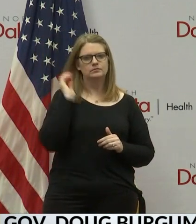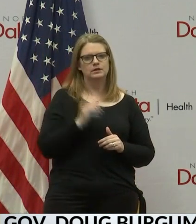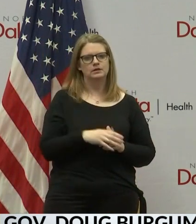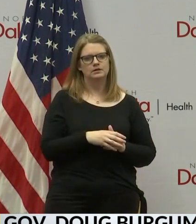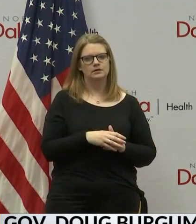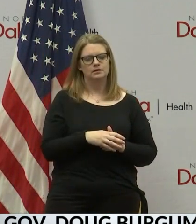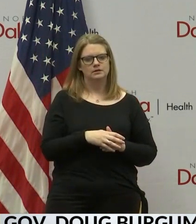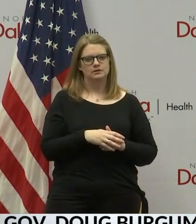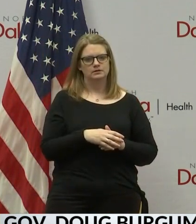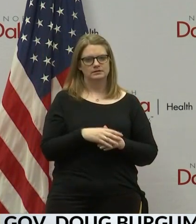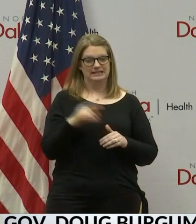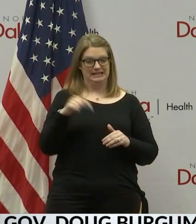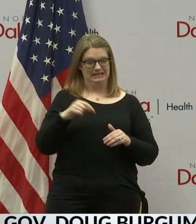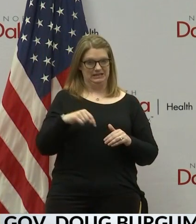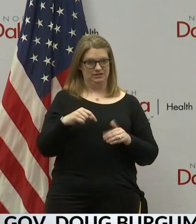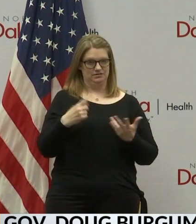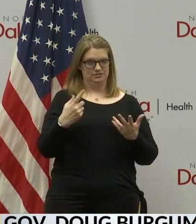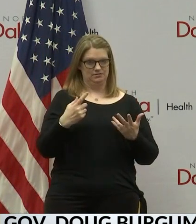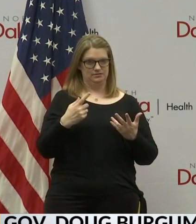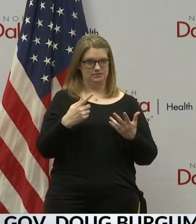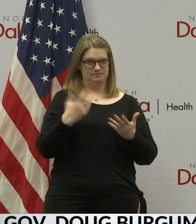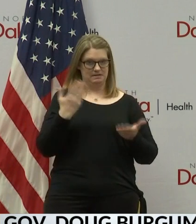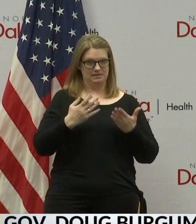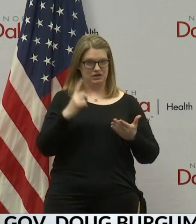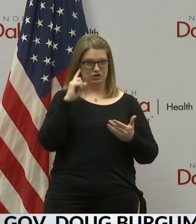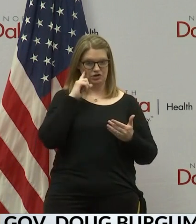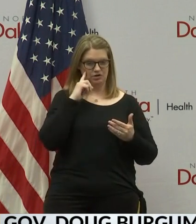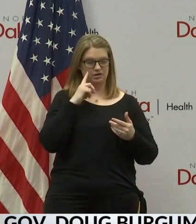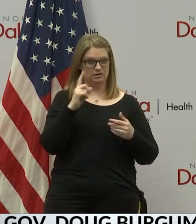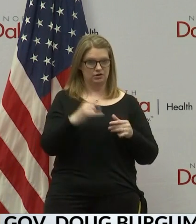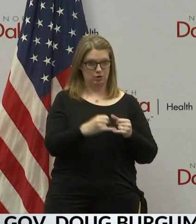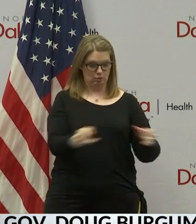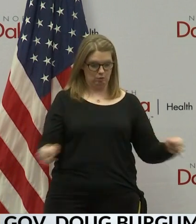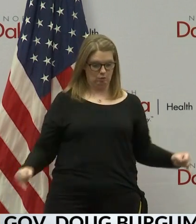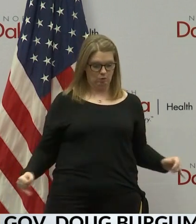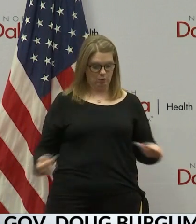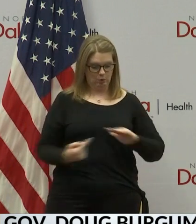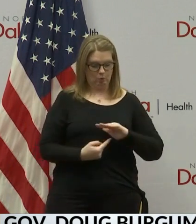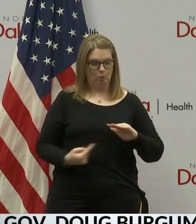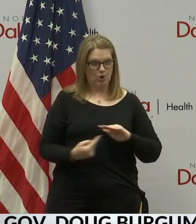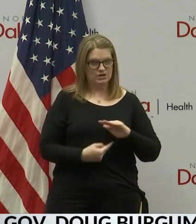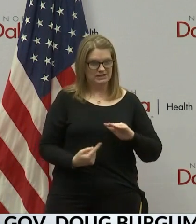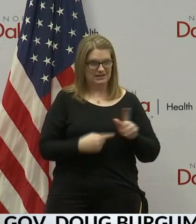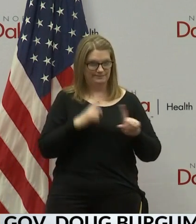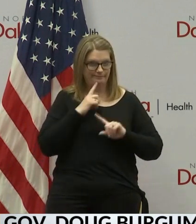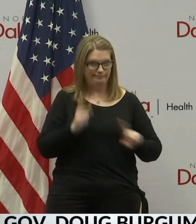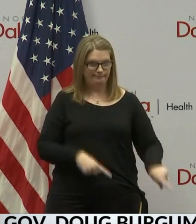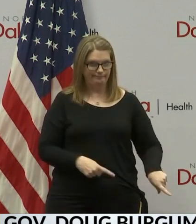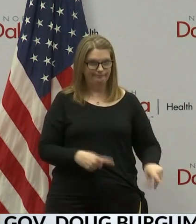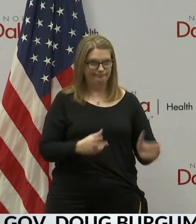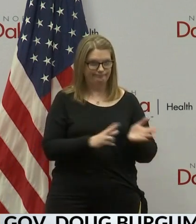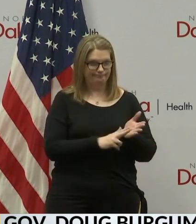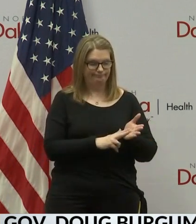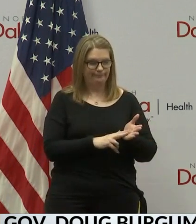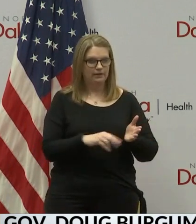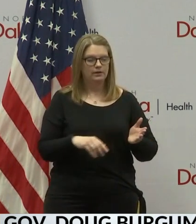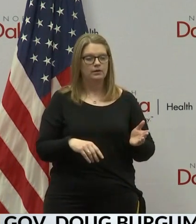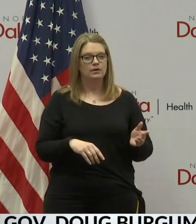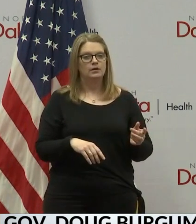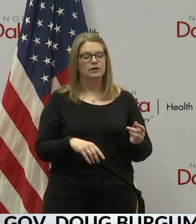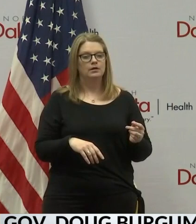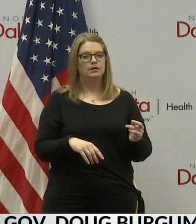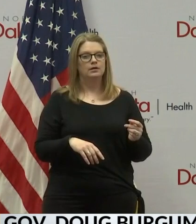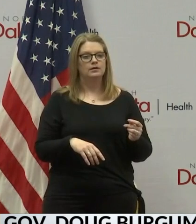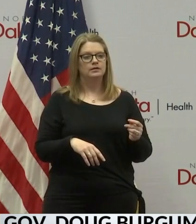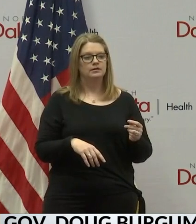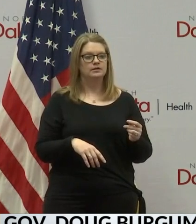know, hearing right now at this press conference that they've been quarantined. So, you know, we know that may come in addition to